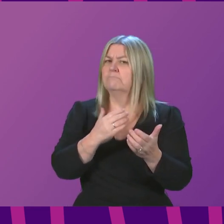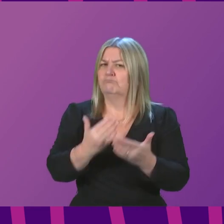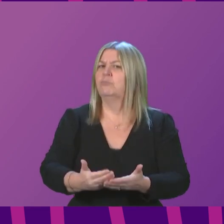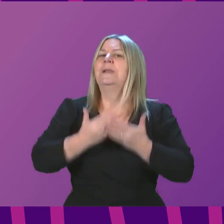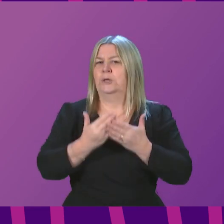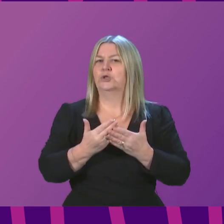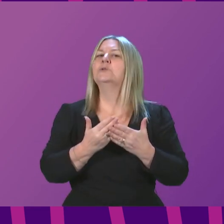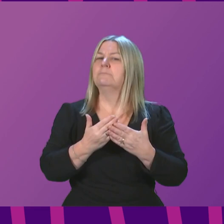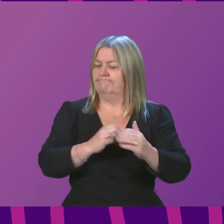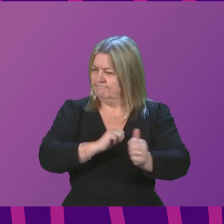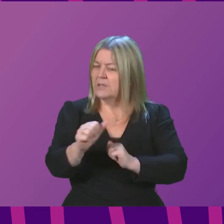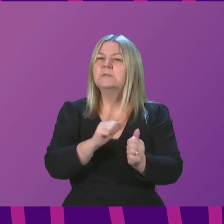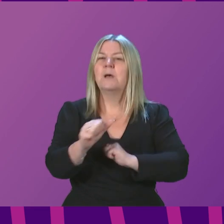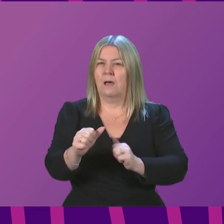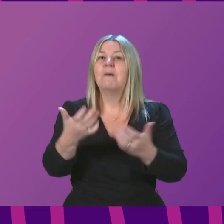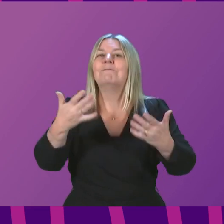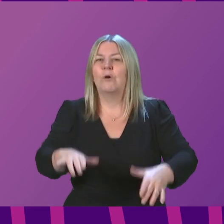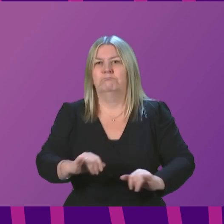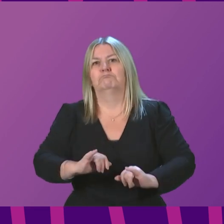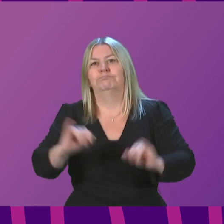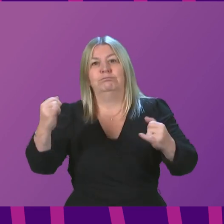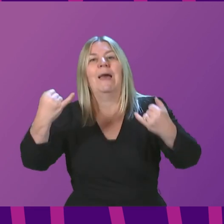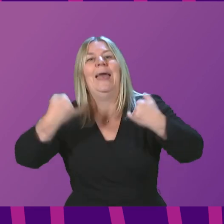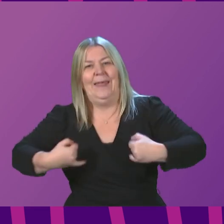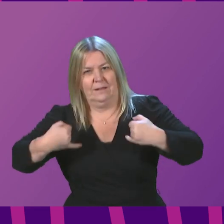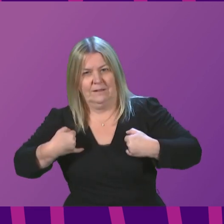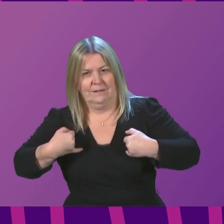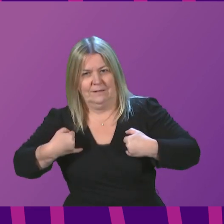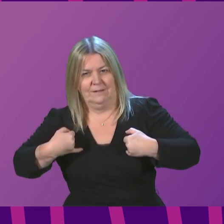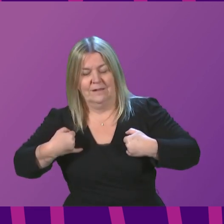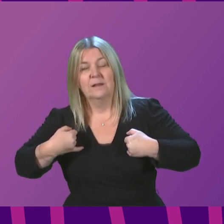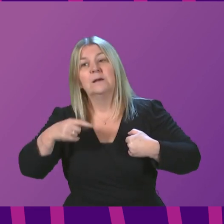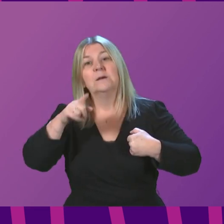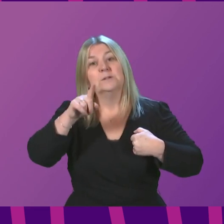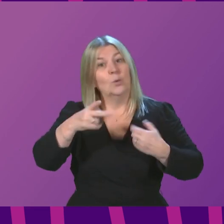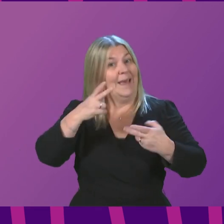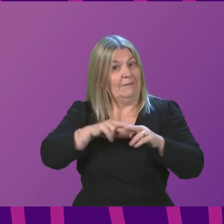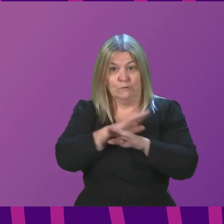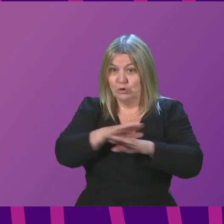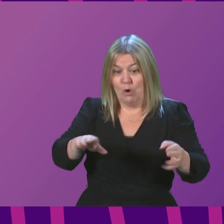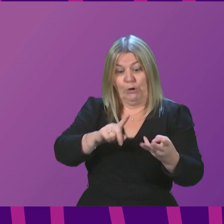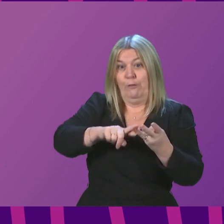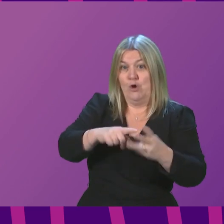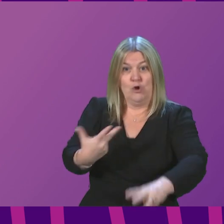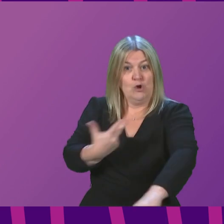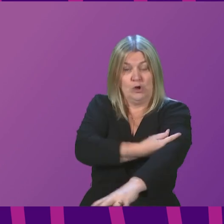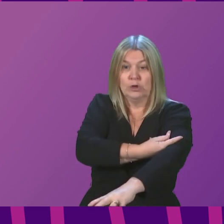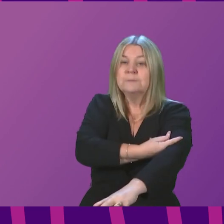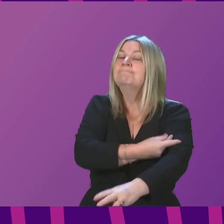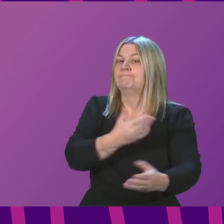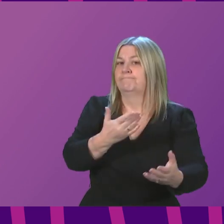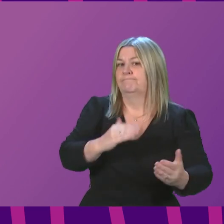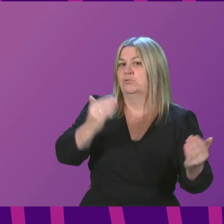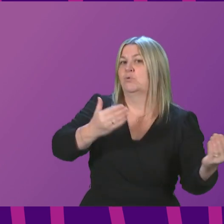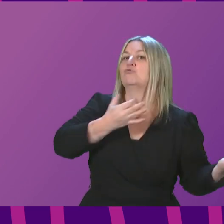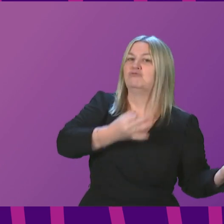serious illness from COVID. So, if you are not boosted, then you are at much more risk, not just of getting this virus, but of becoming seriously